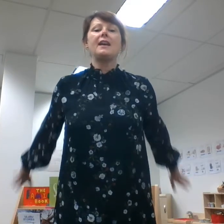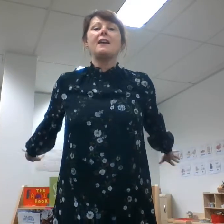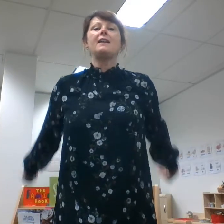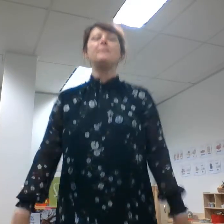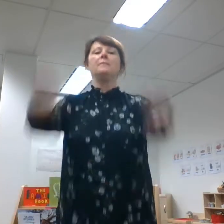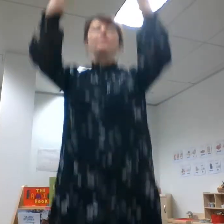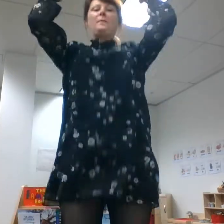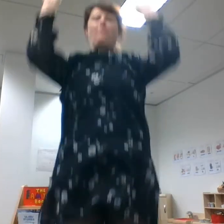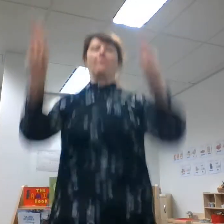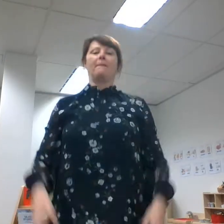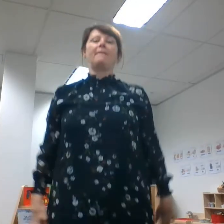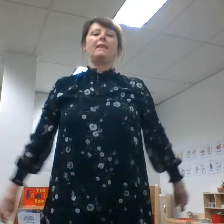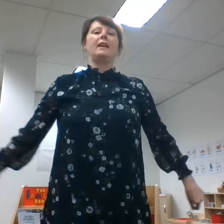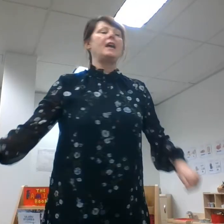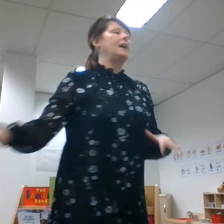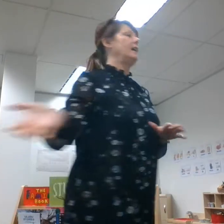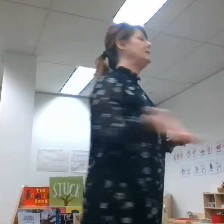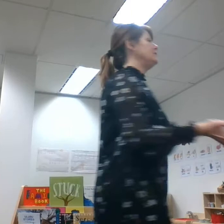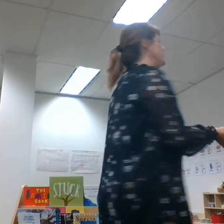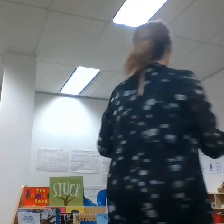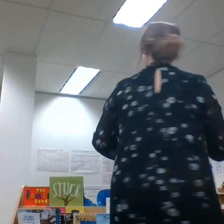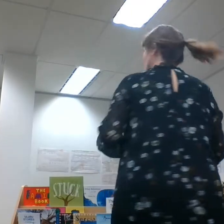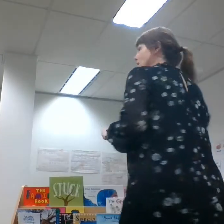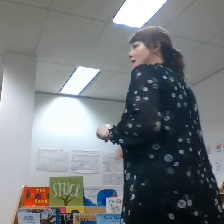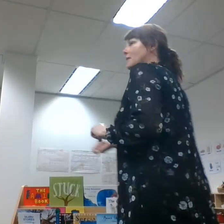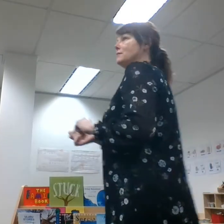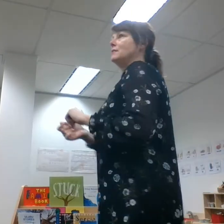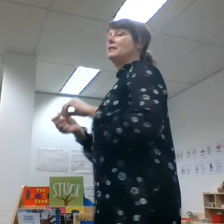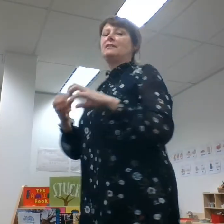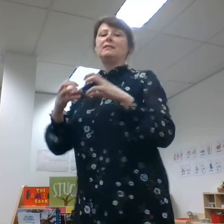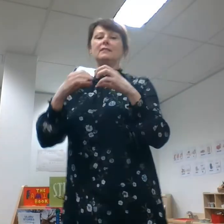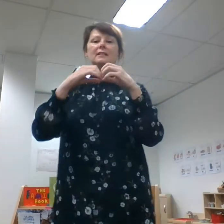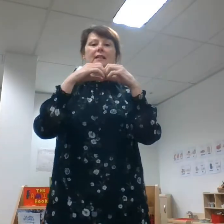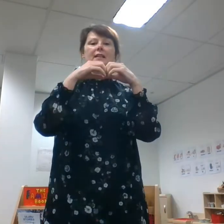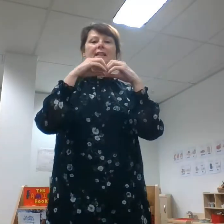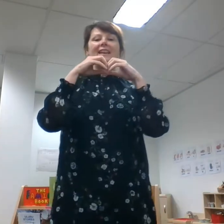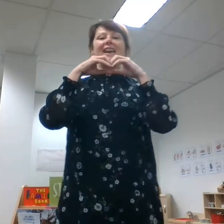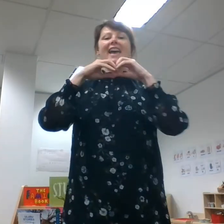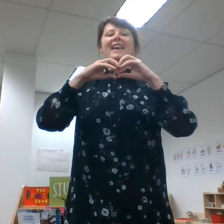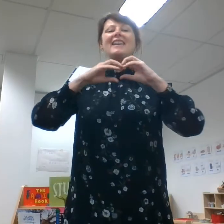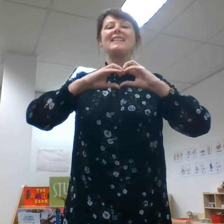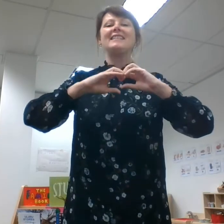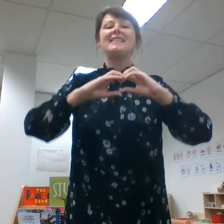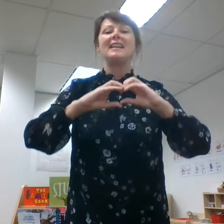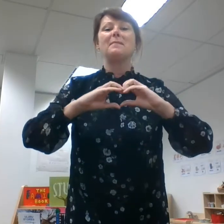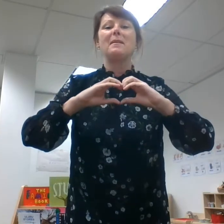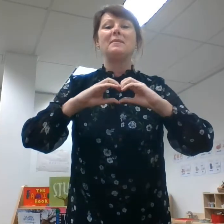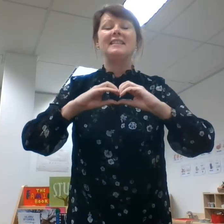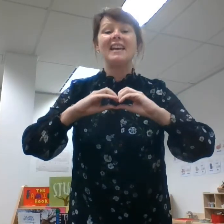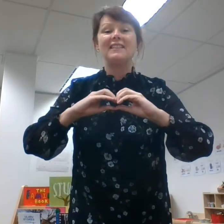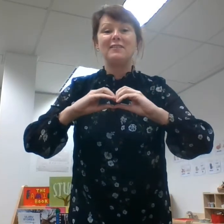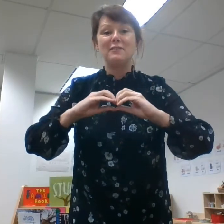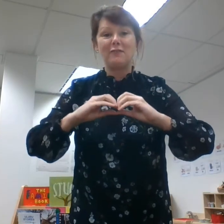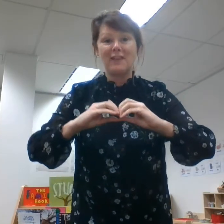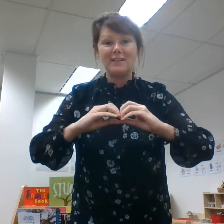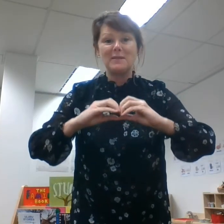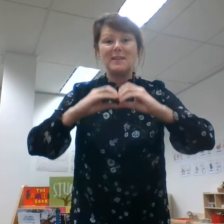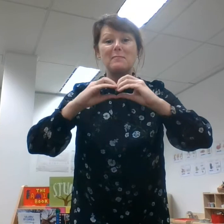air and turn around and say to mum and dad and all your friends with a